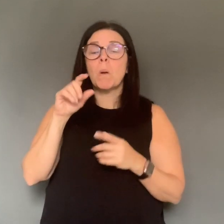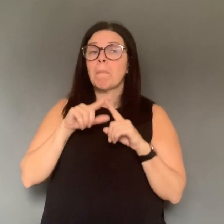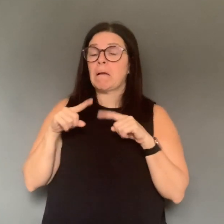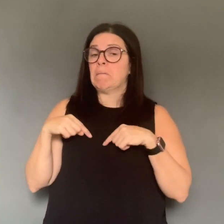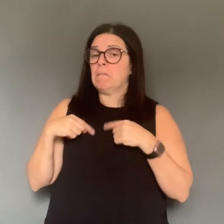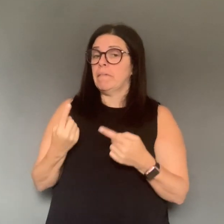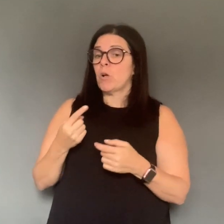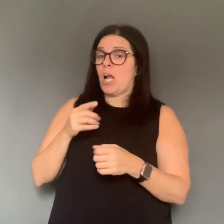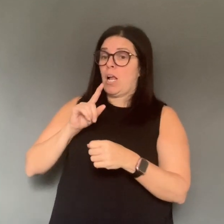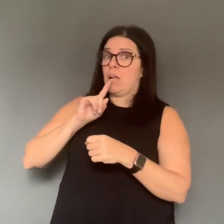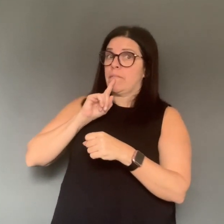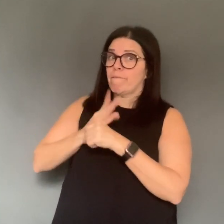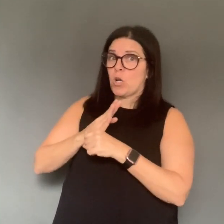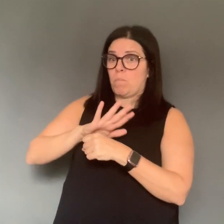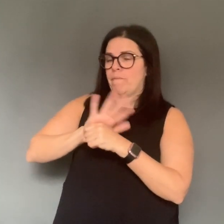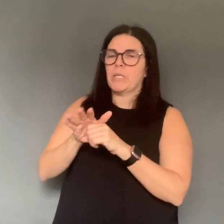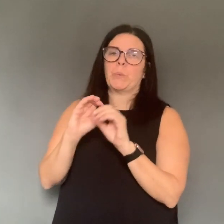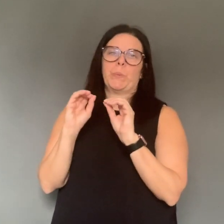region.